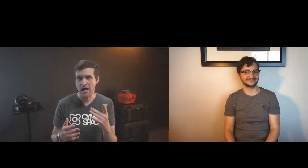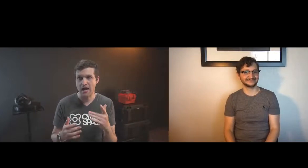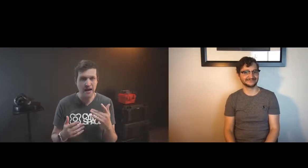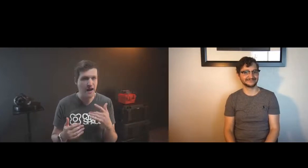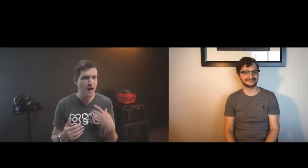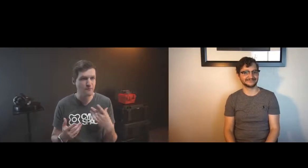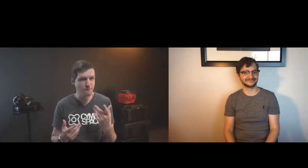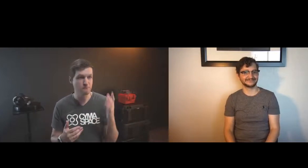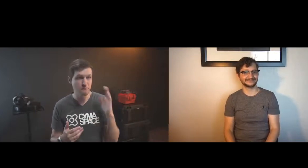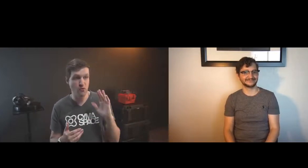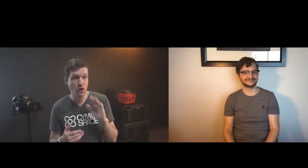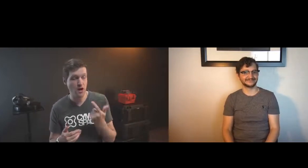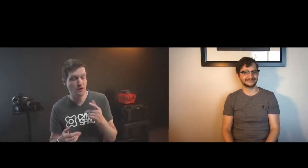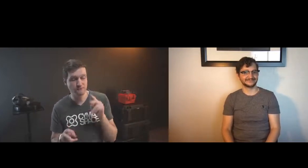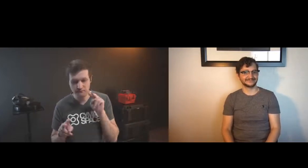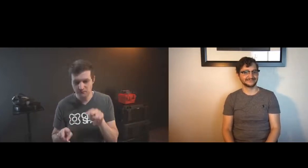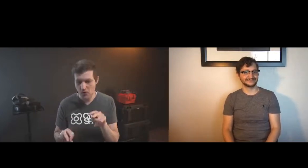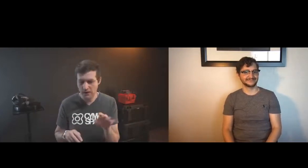yeah right